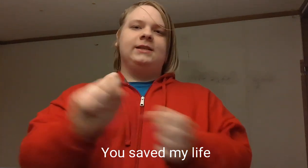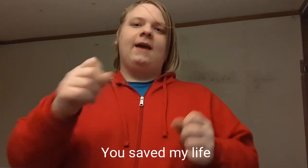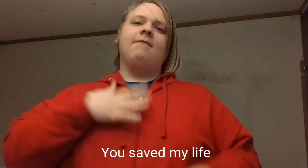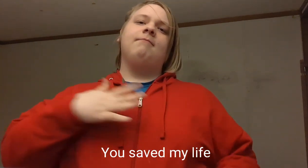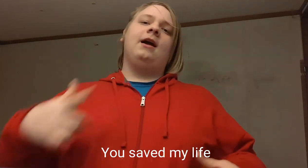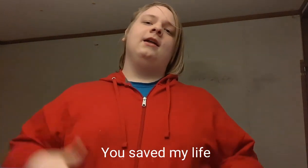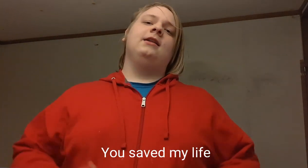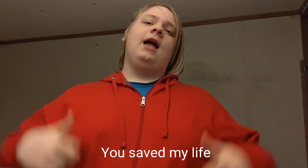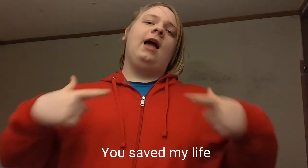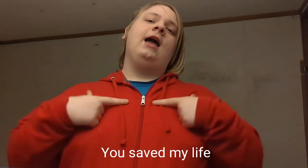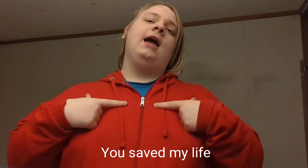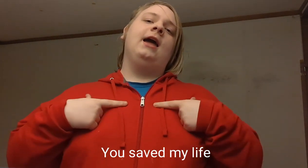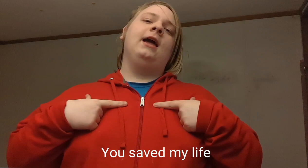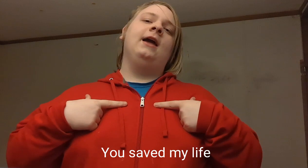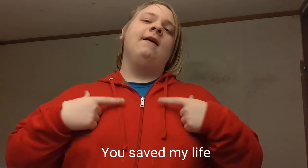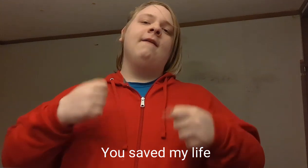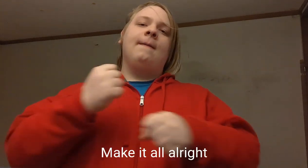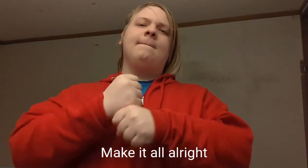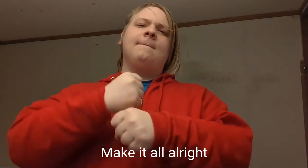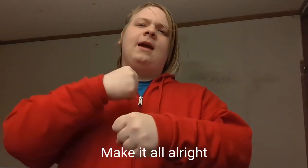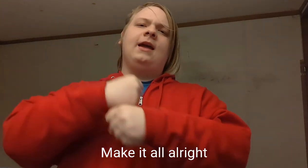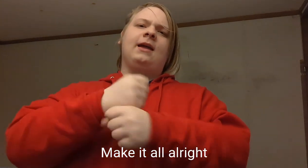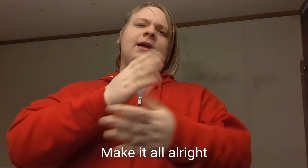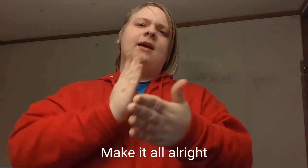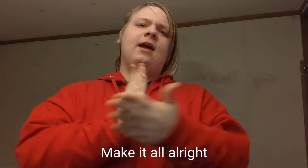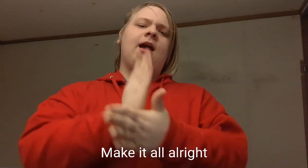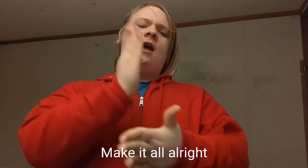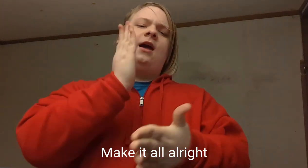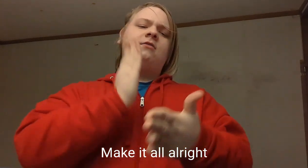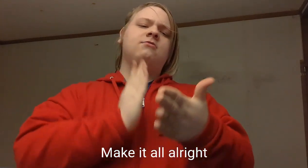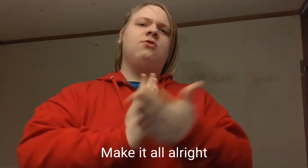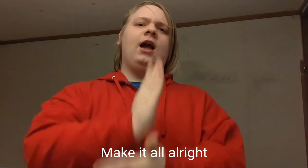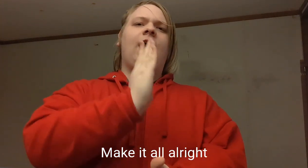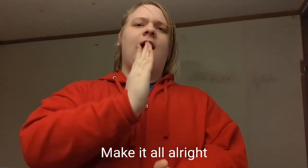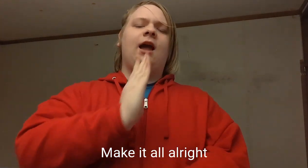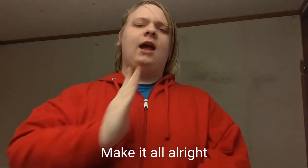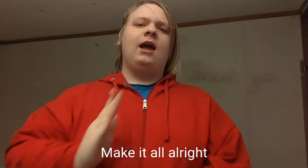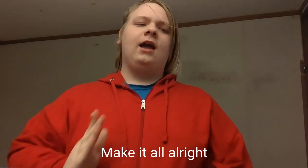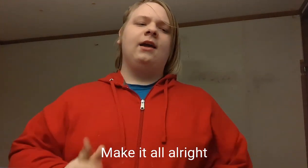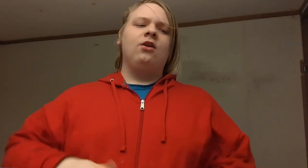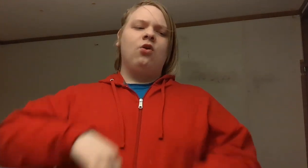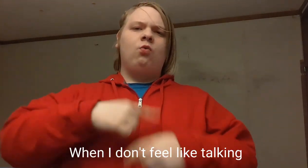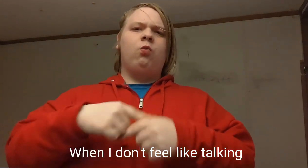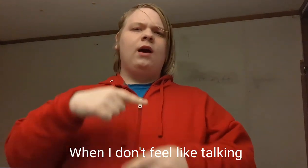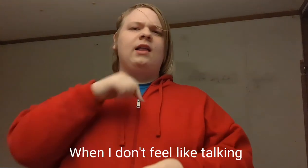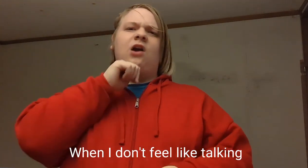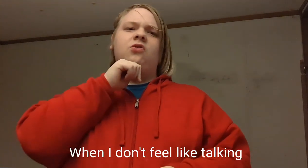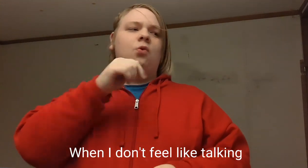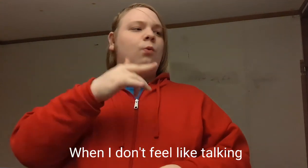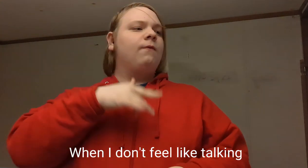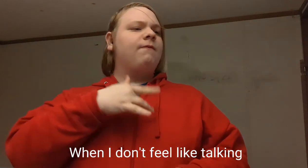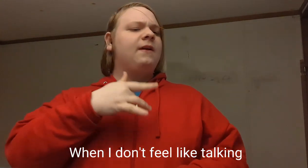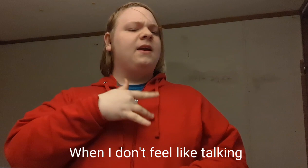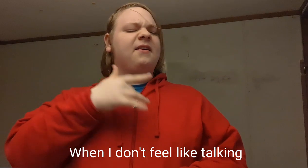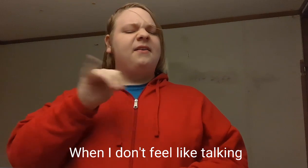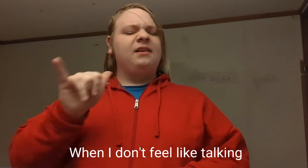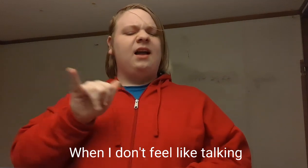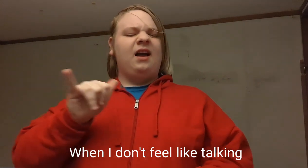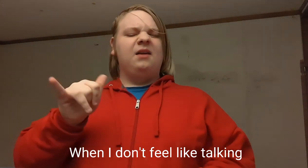life, make it all alright When I don't feel like